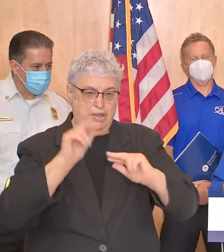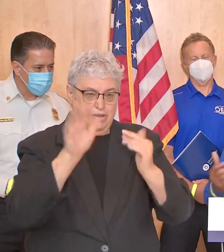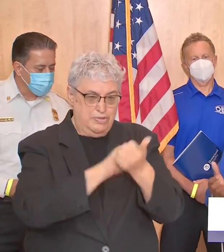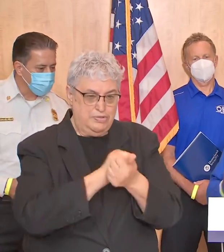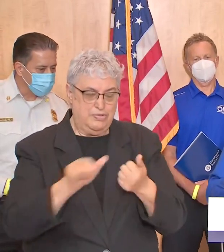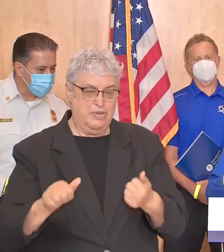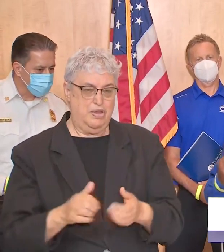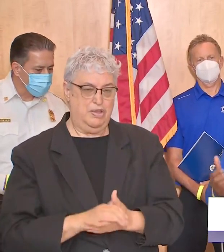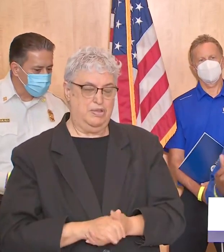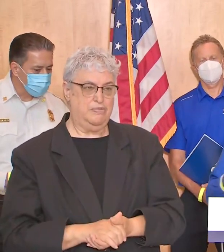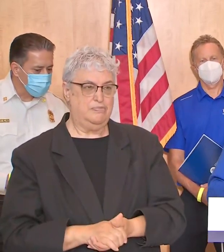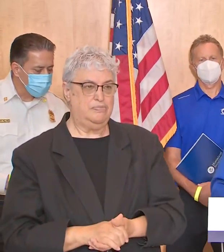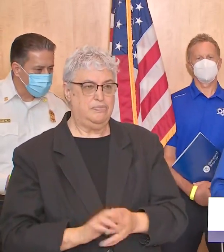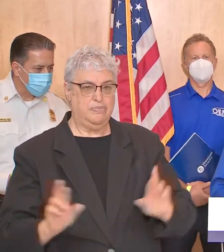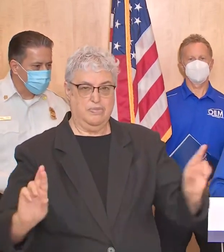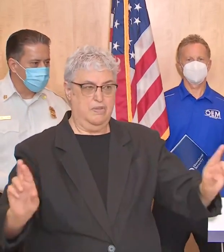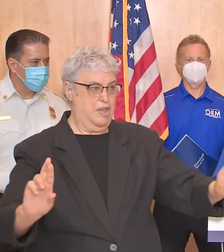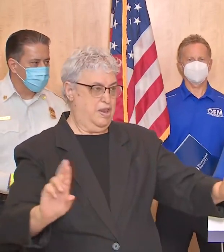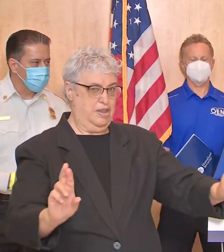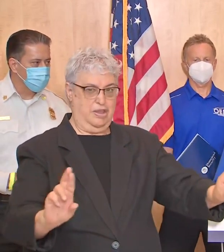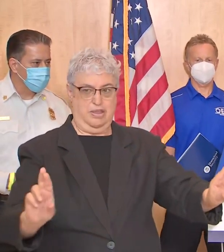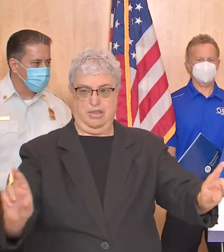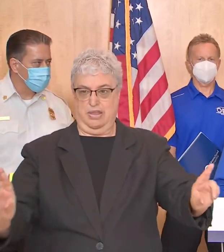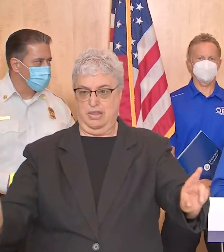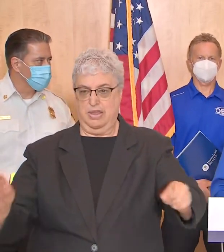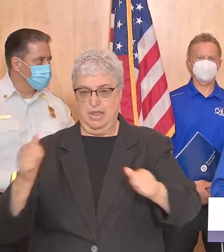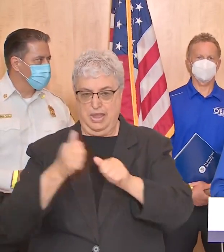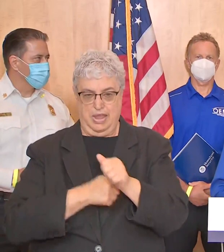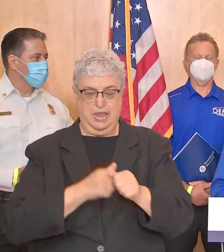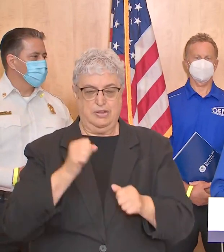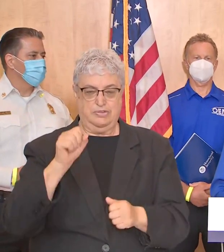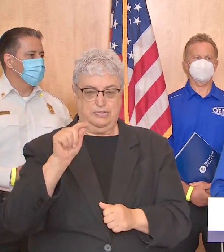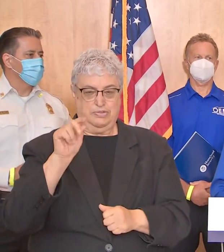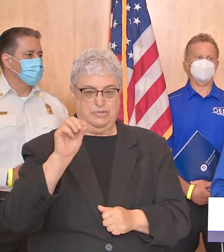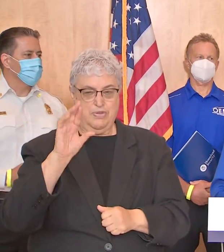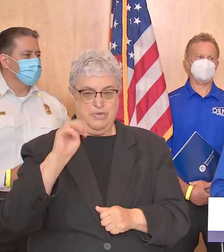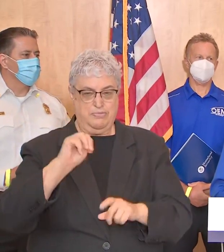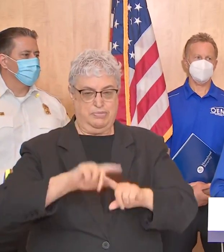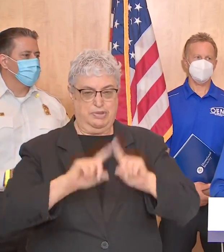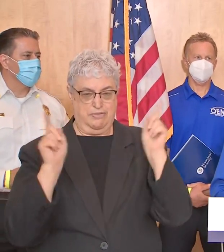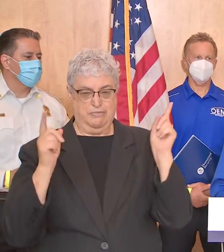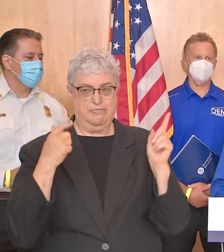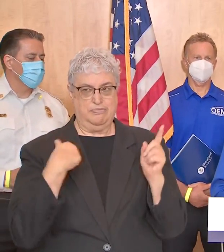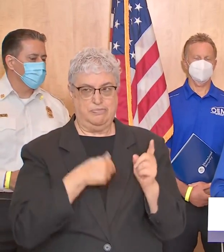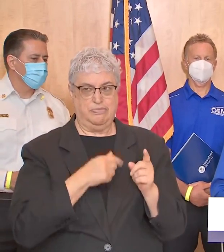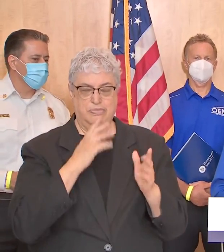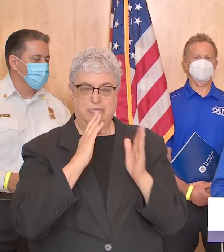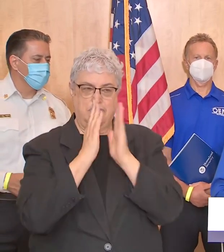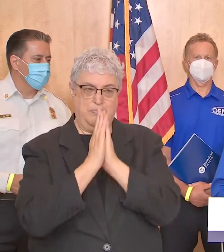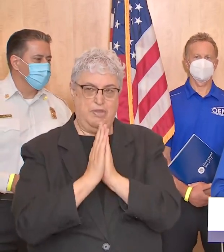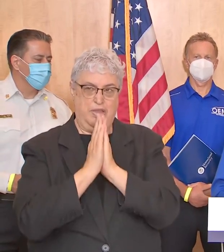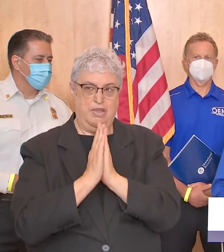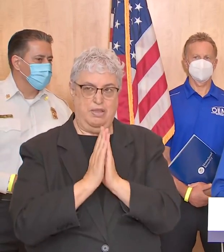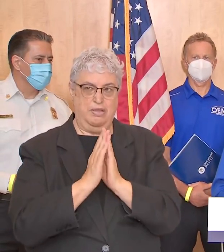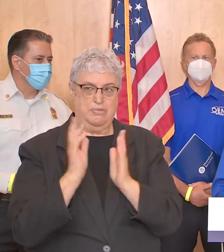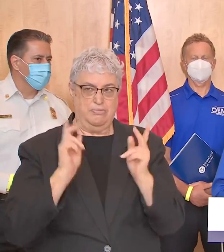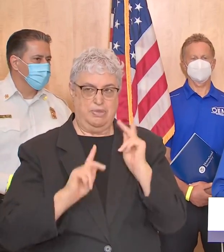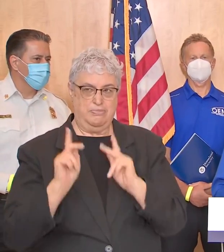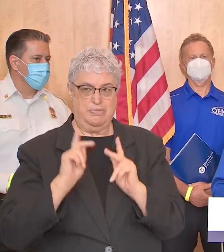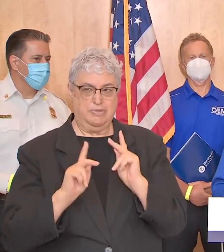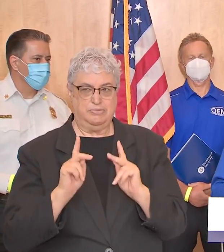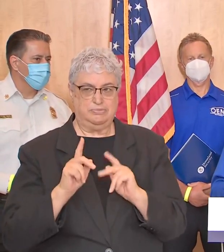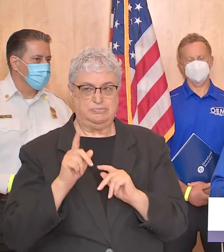we stand we are prepared ready uh every storm is different um but we certainly want to be prayerful for those who